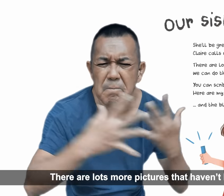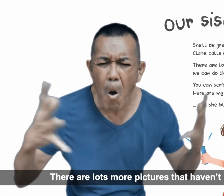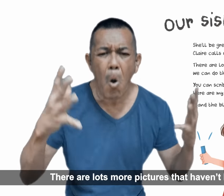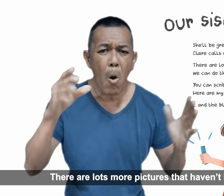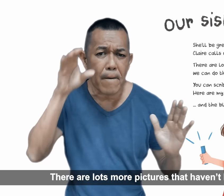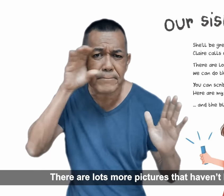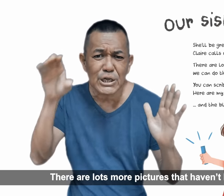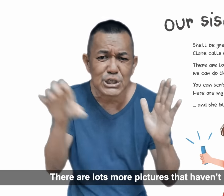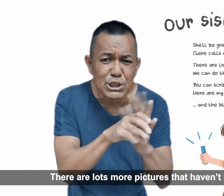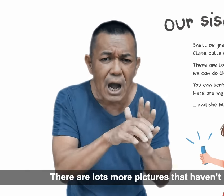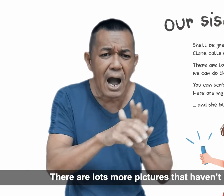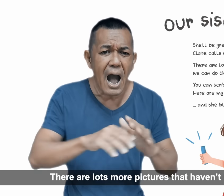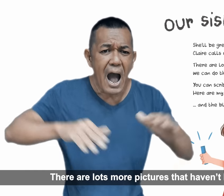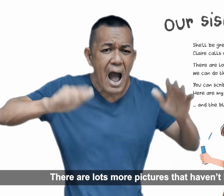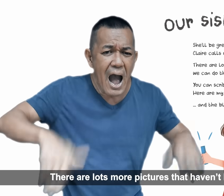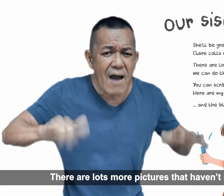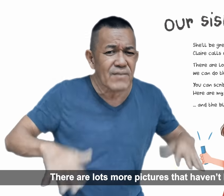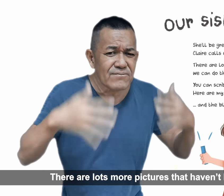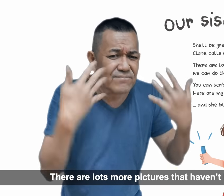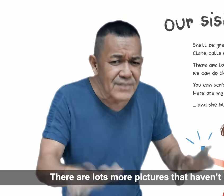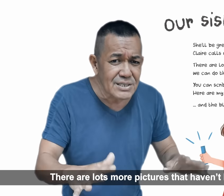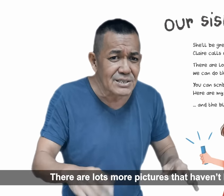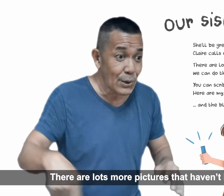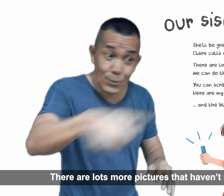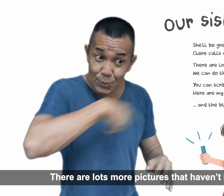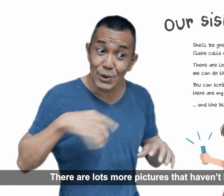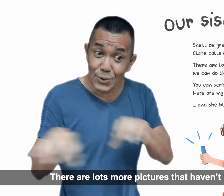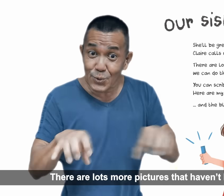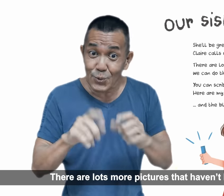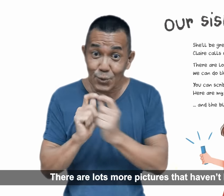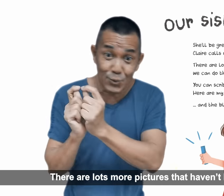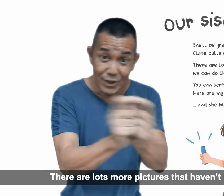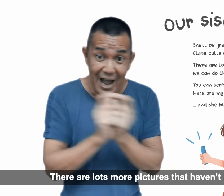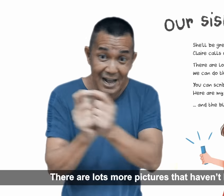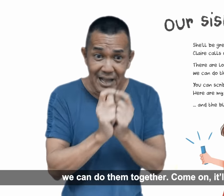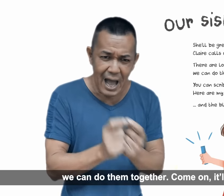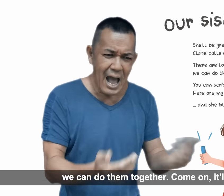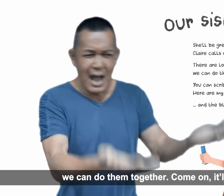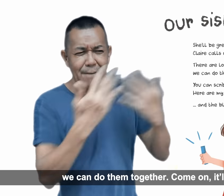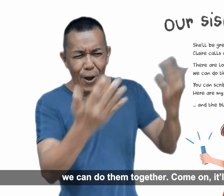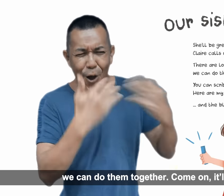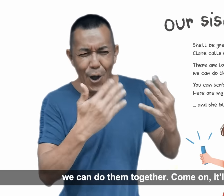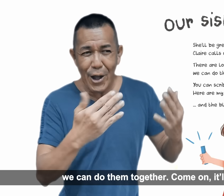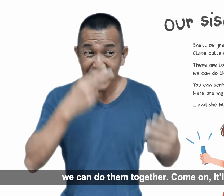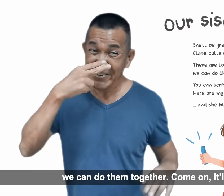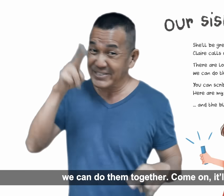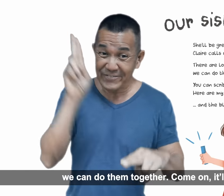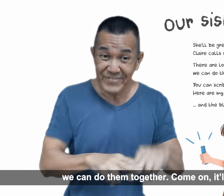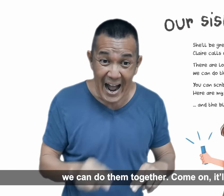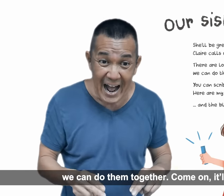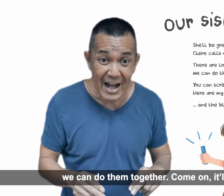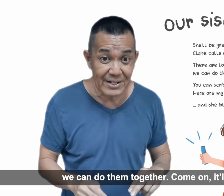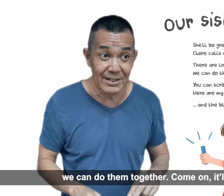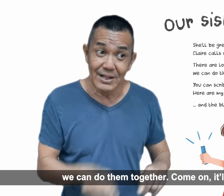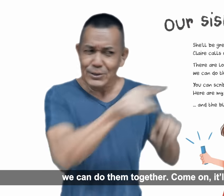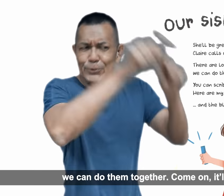There are lots more pictures that haven't been done. We can do them together. Come